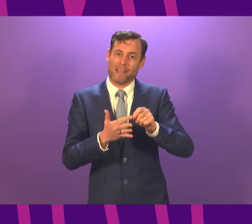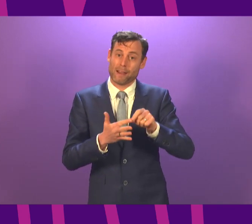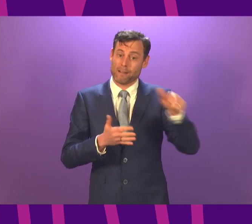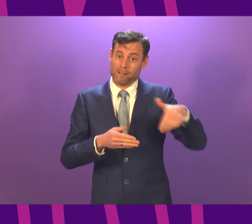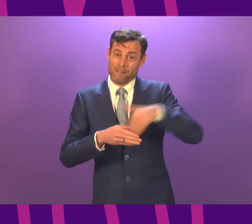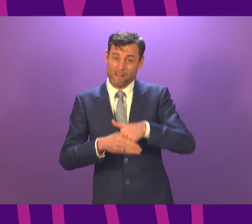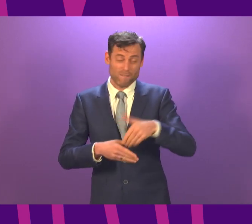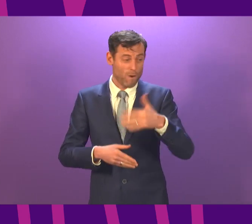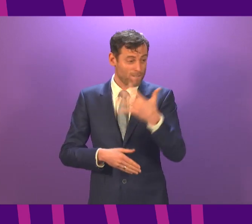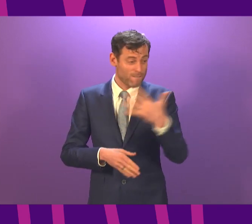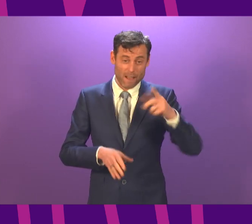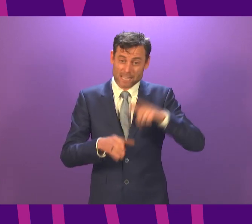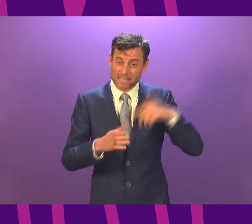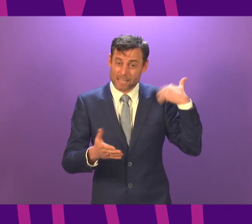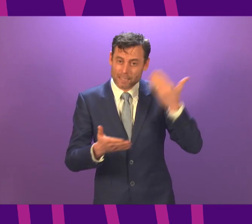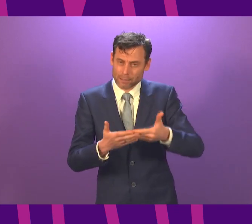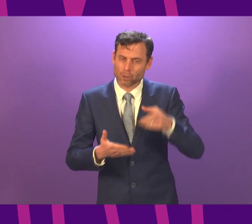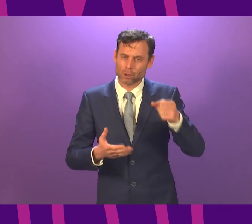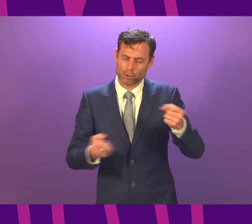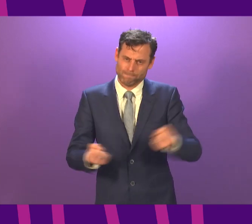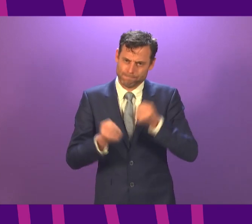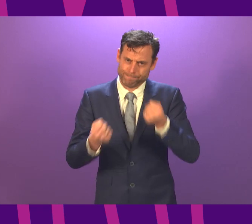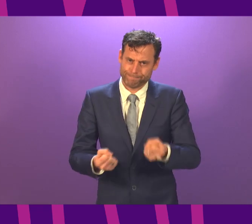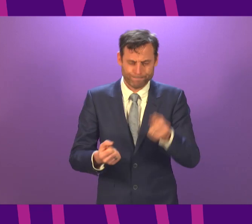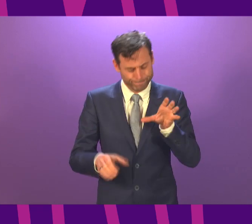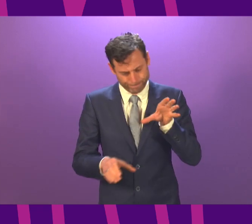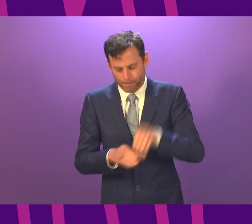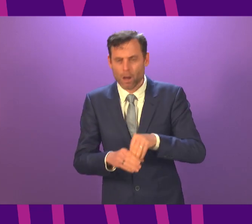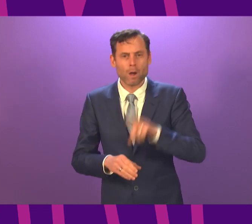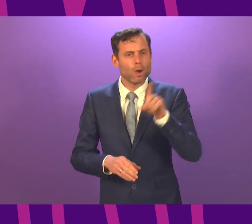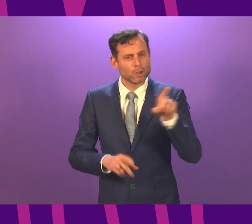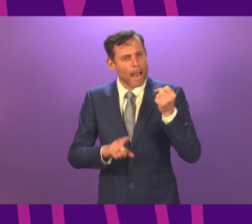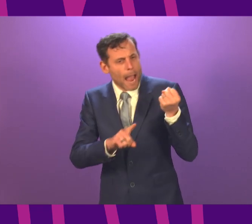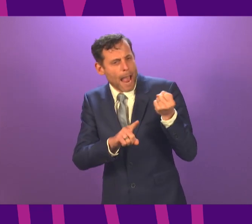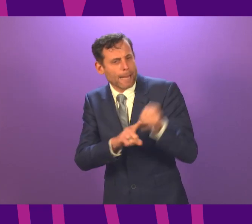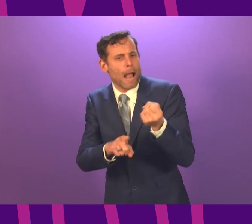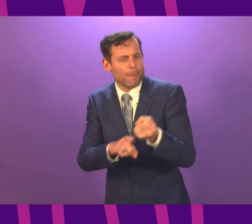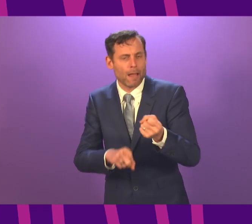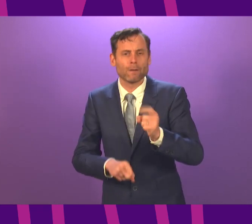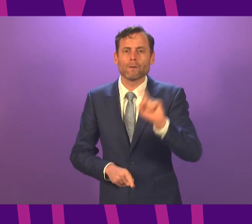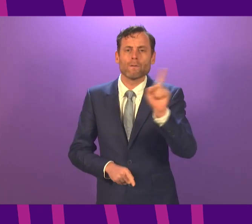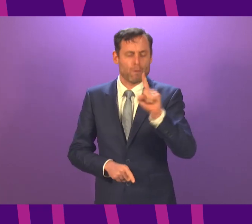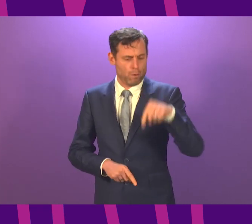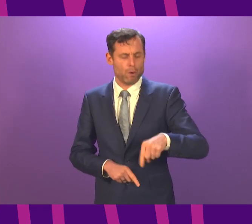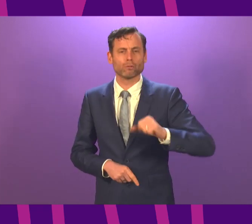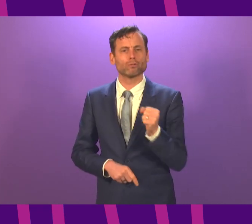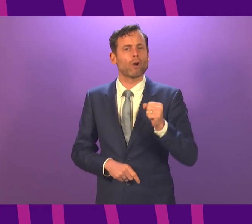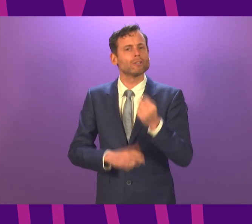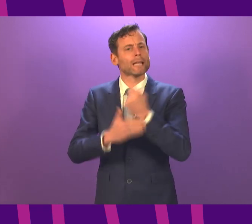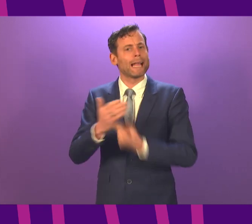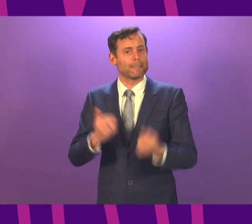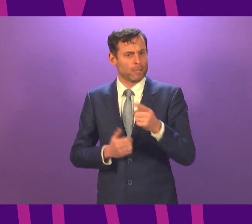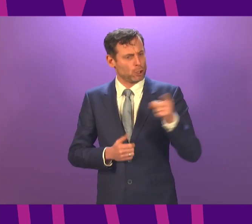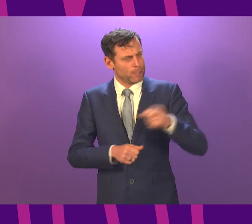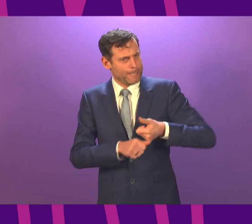years standing and a lifelong and extremely passionate campaigner in the cause of Scottish independence.